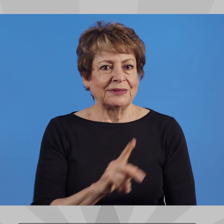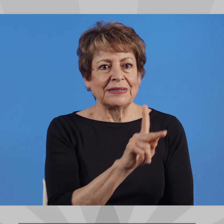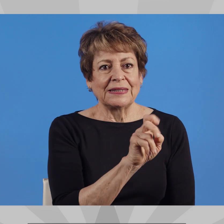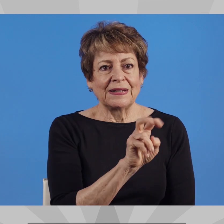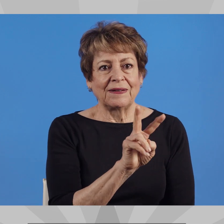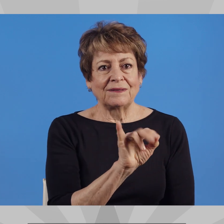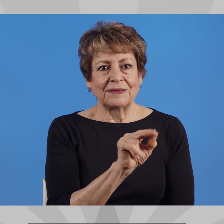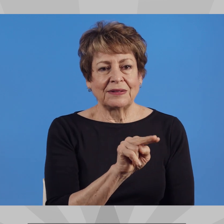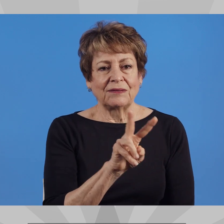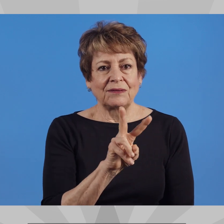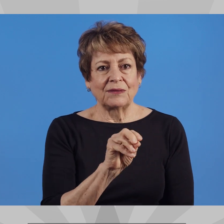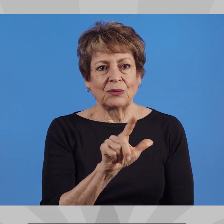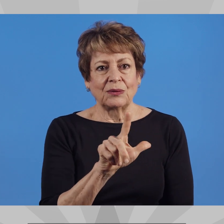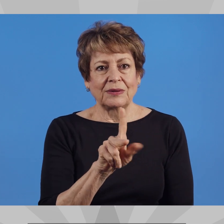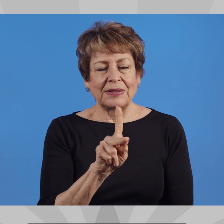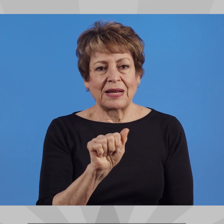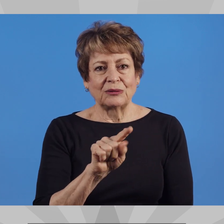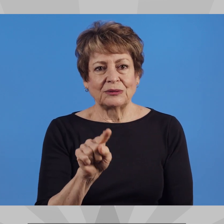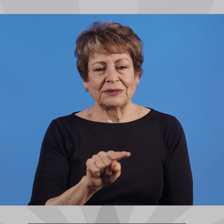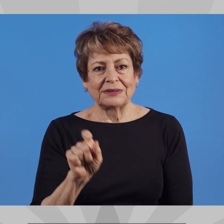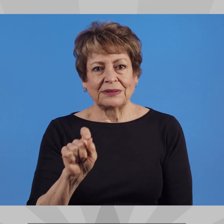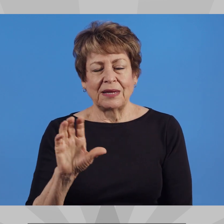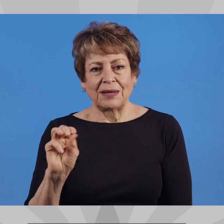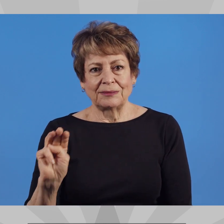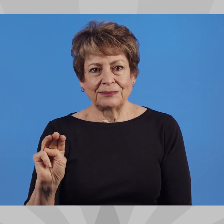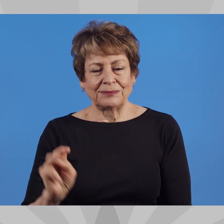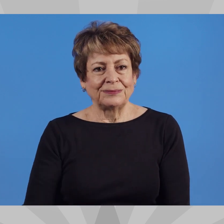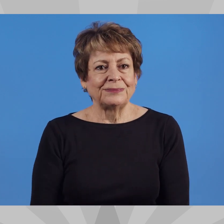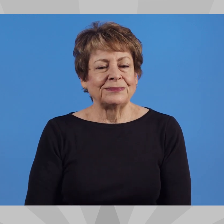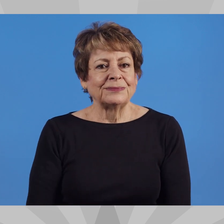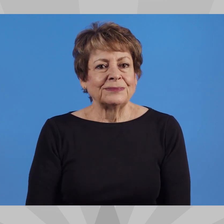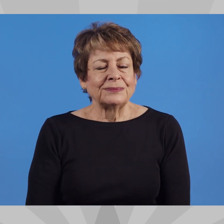Website KevinVolkAZ.com